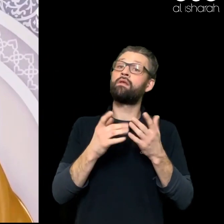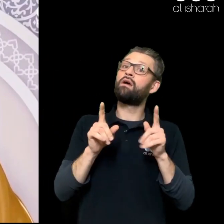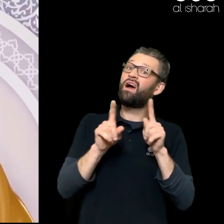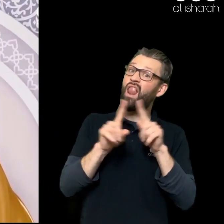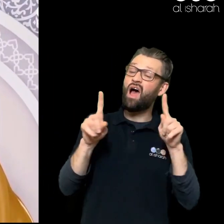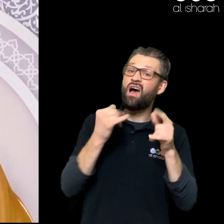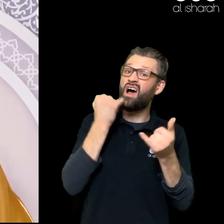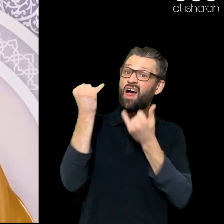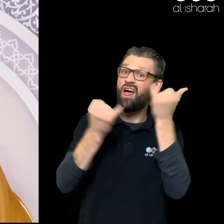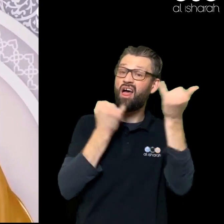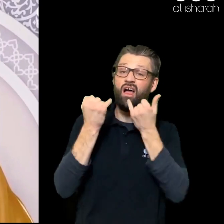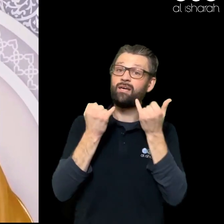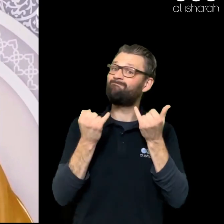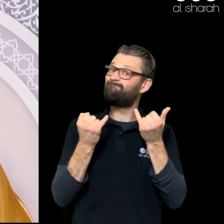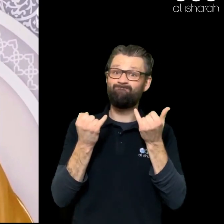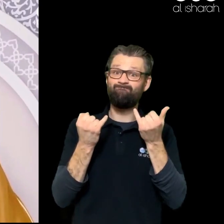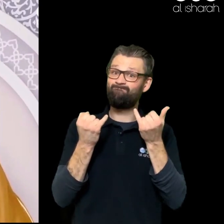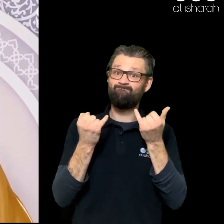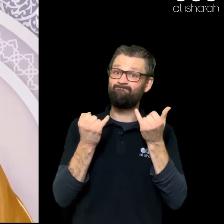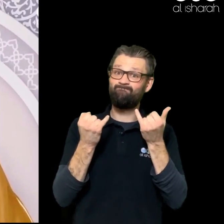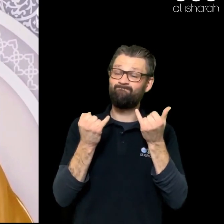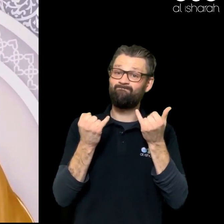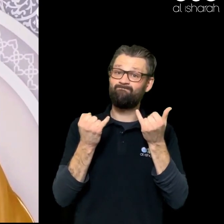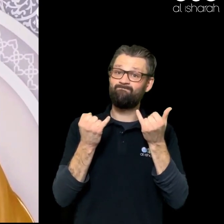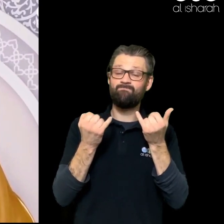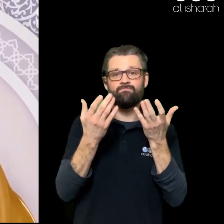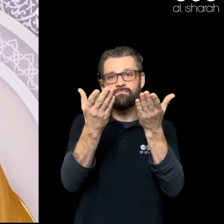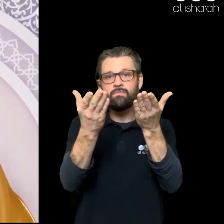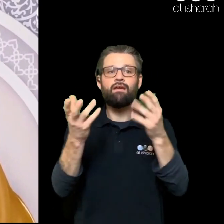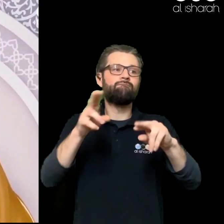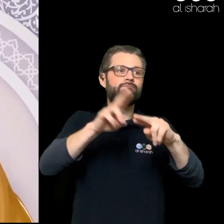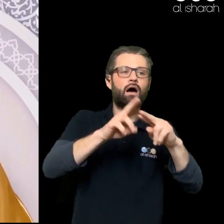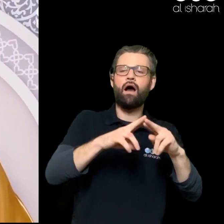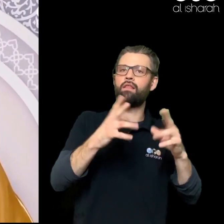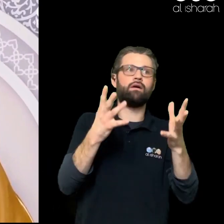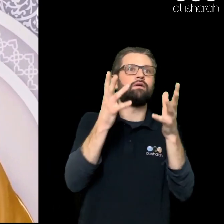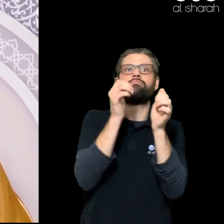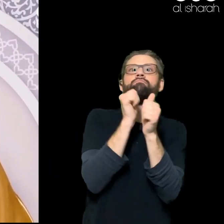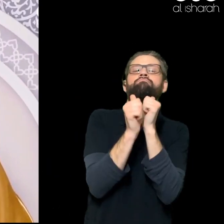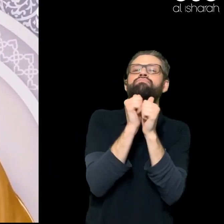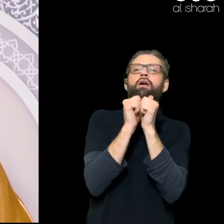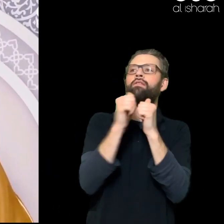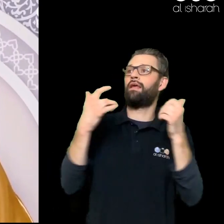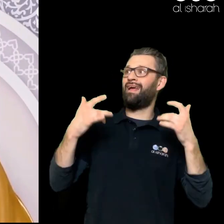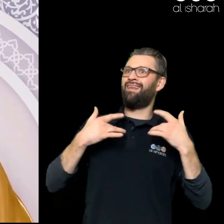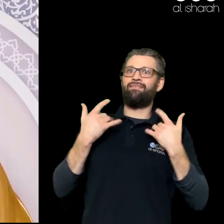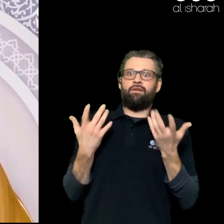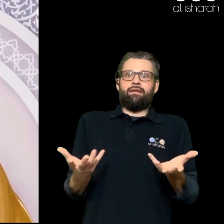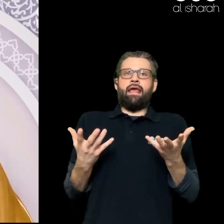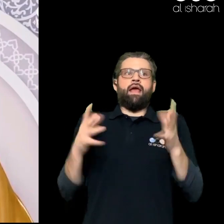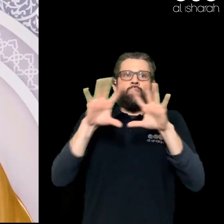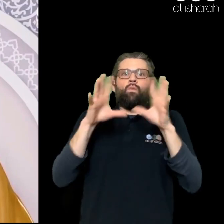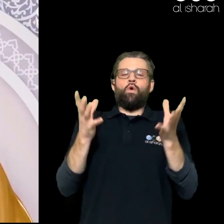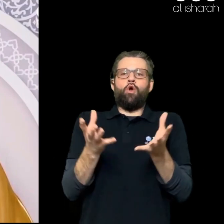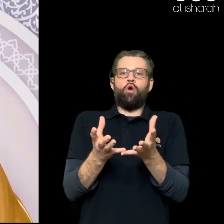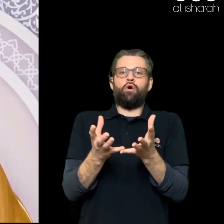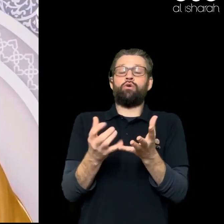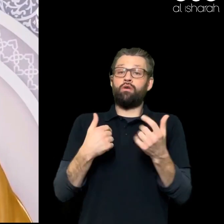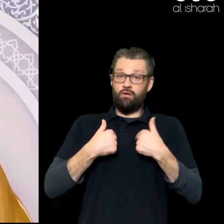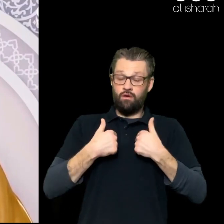Father As A Brother As A Person Living In This Generation I Want To Plead With You Please Clean Your Tong